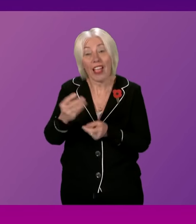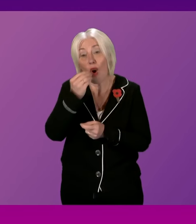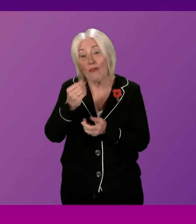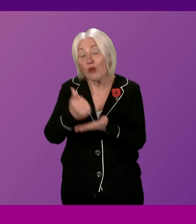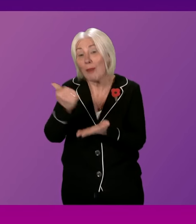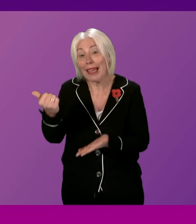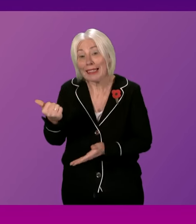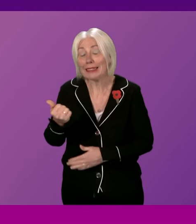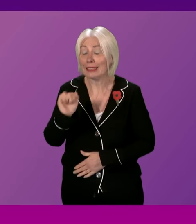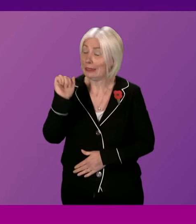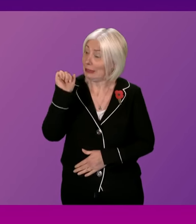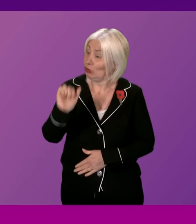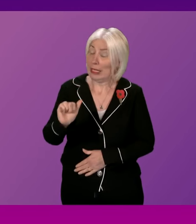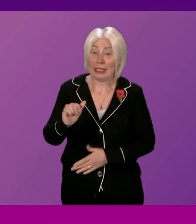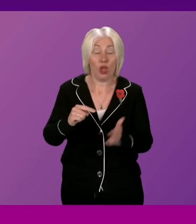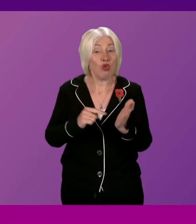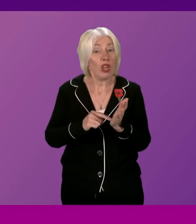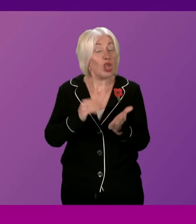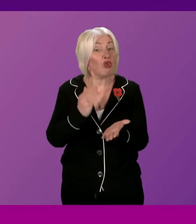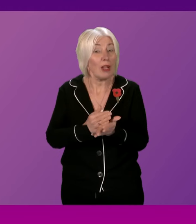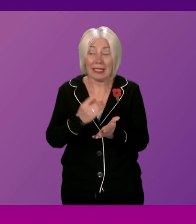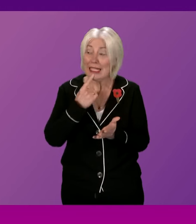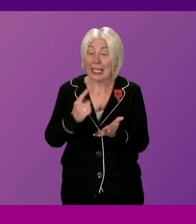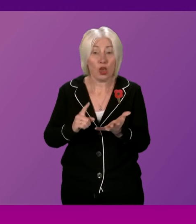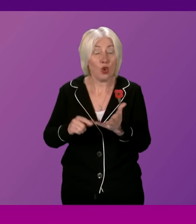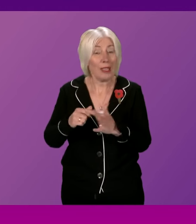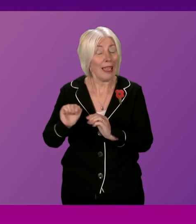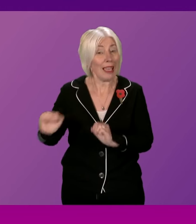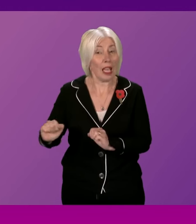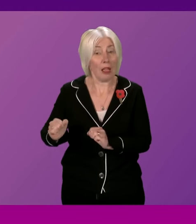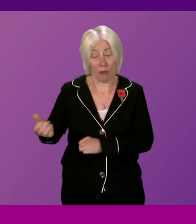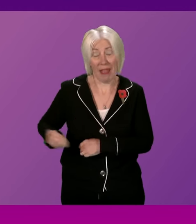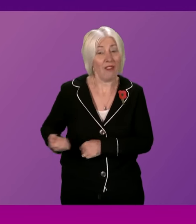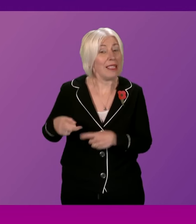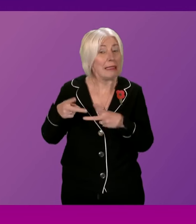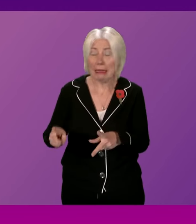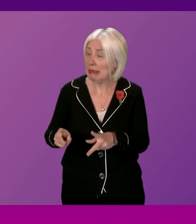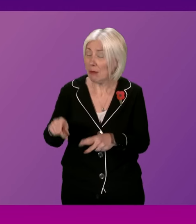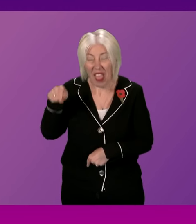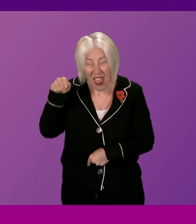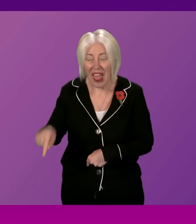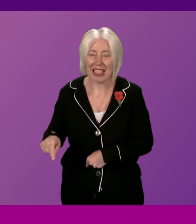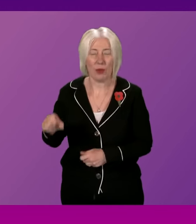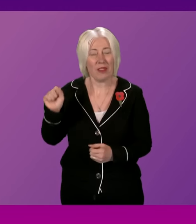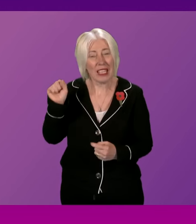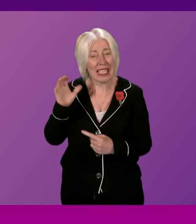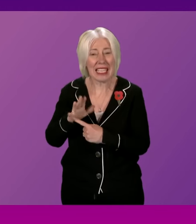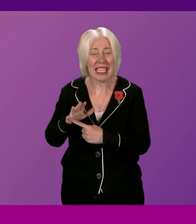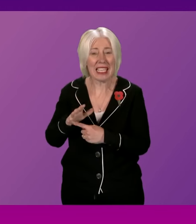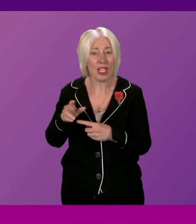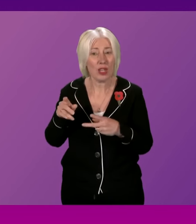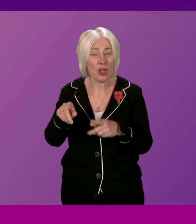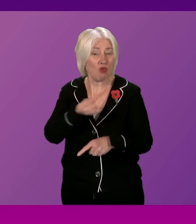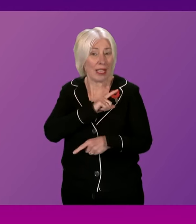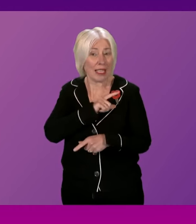Colette Stevenson says, it makes clear that the UK Government's social security system is one of the driving factors pushing